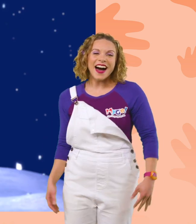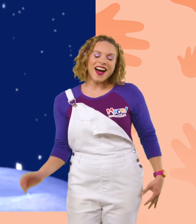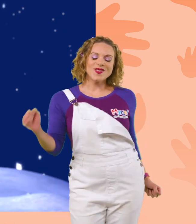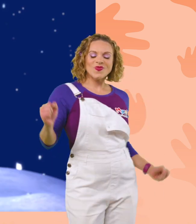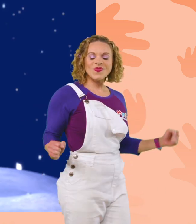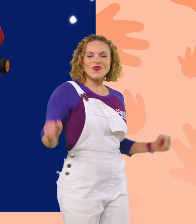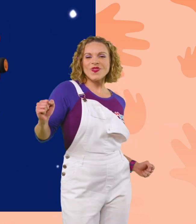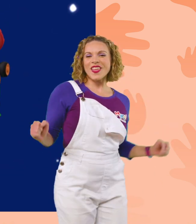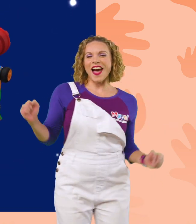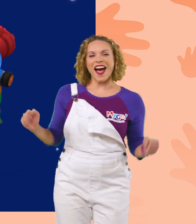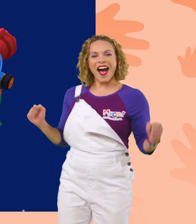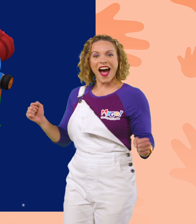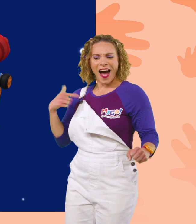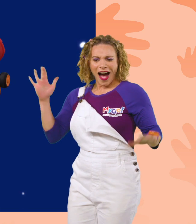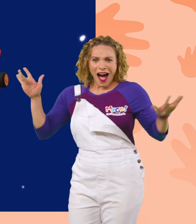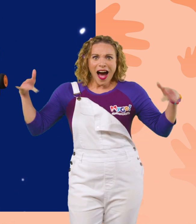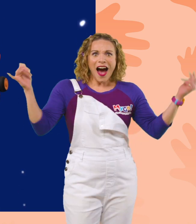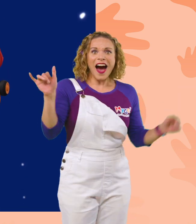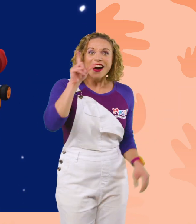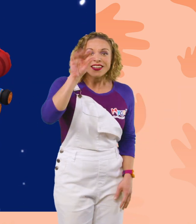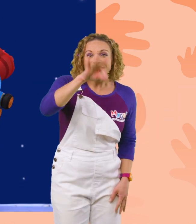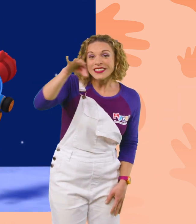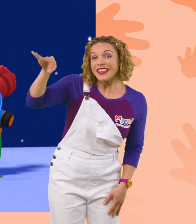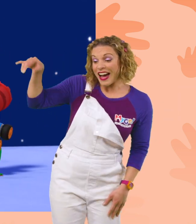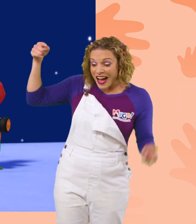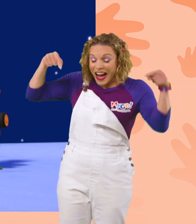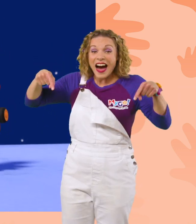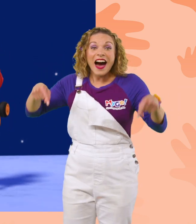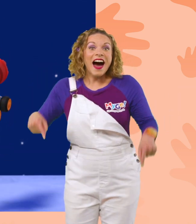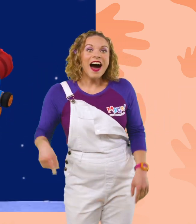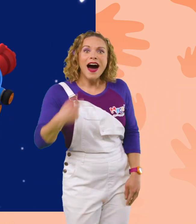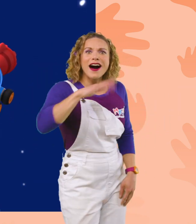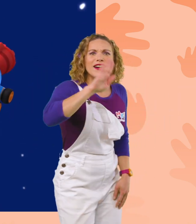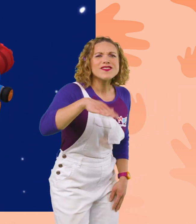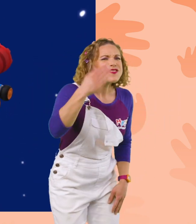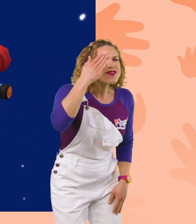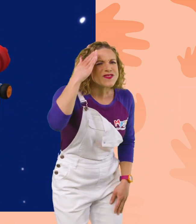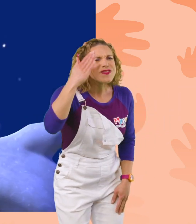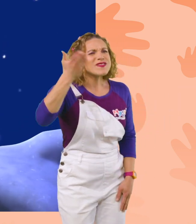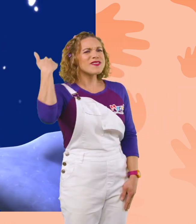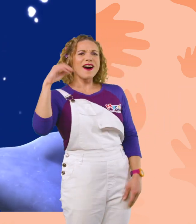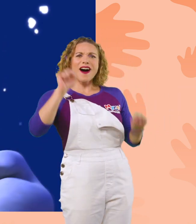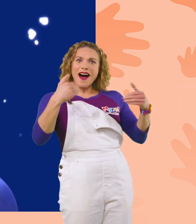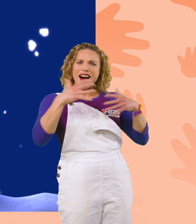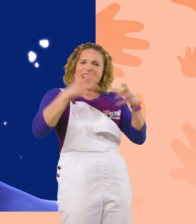Cha-cha-cha-cha-cha! I'm glad there's a feather up here! I never knew I could've been having so much fun!